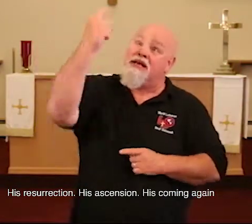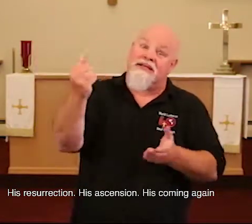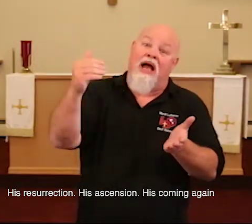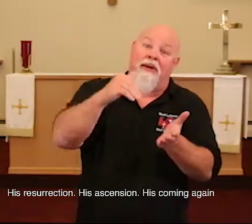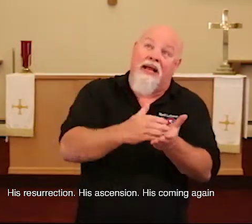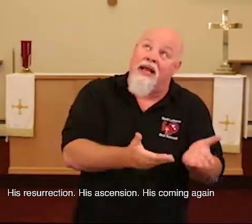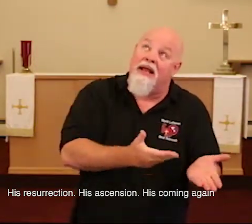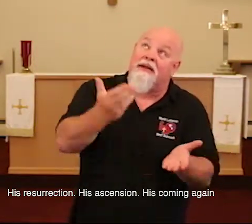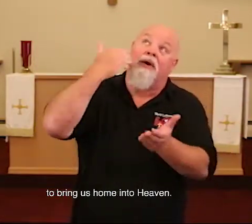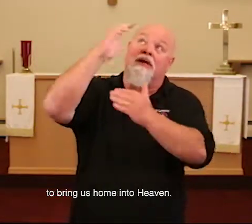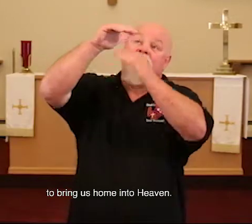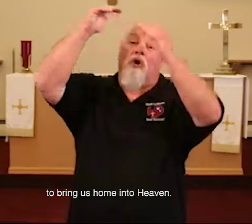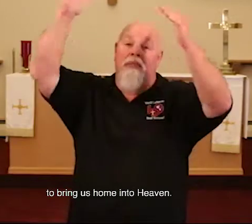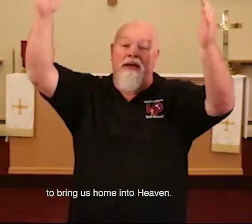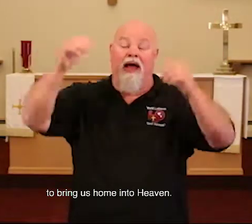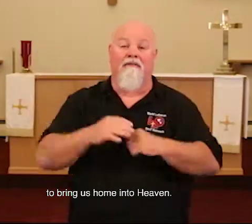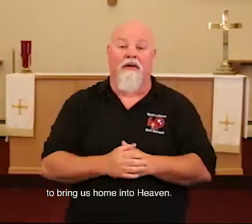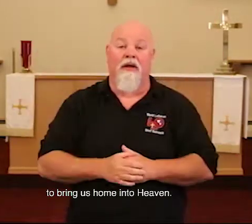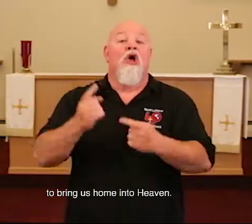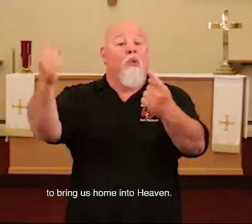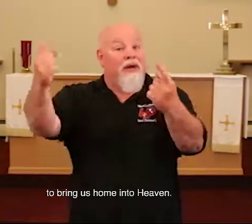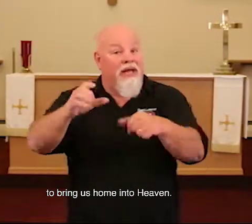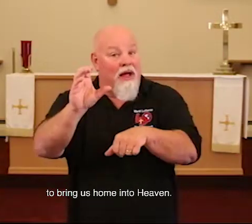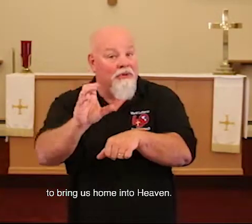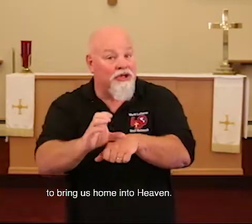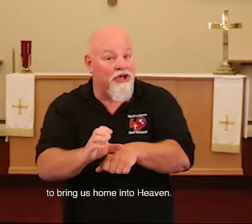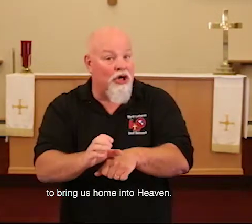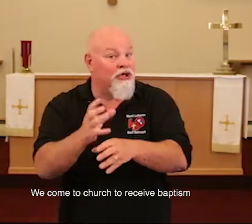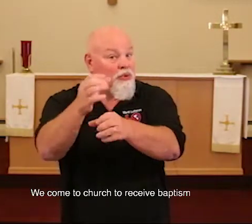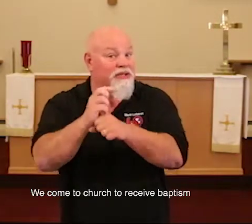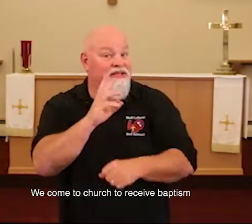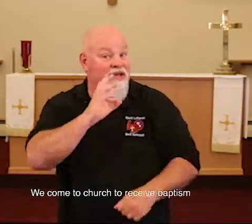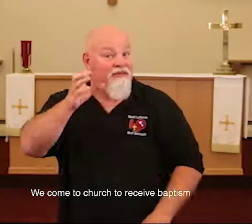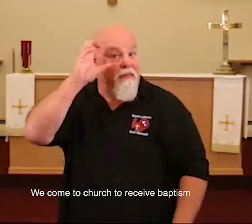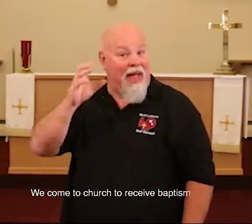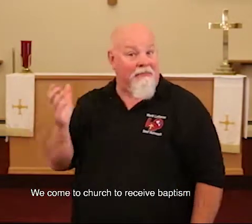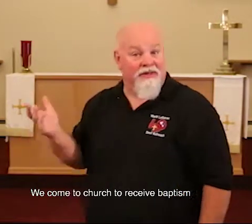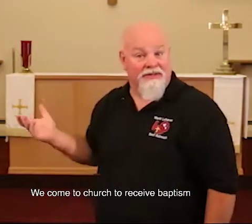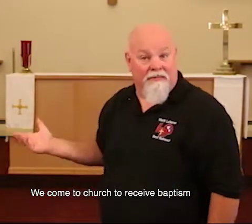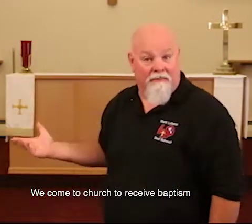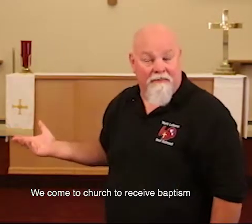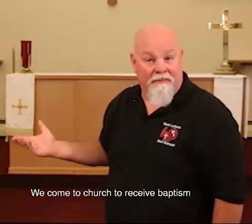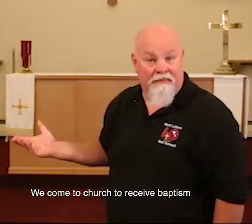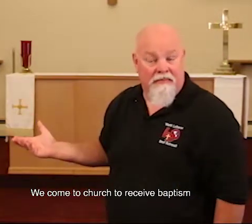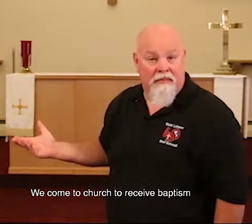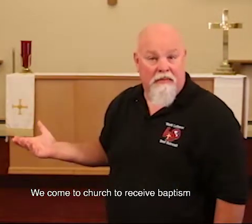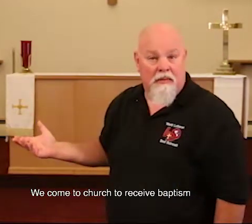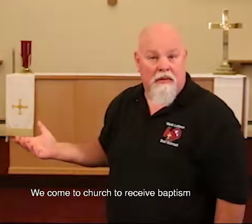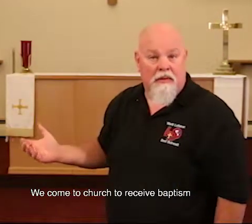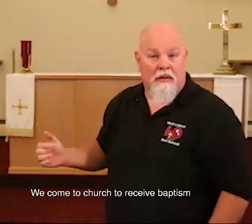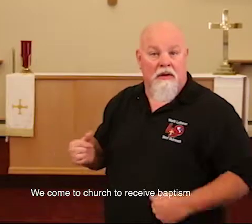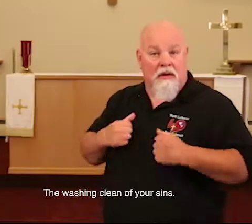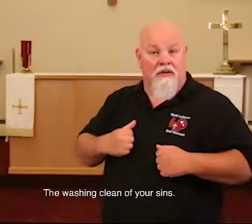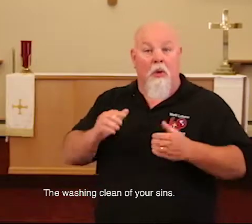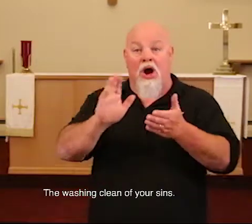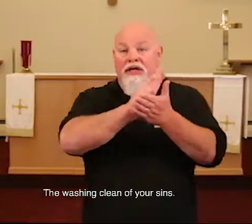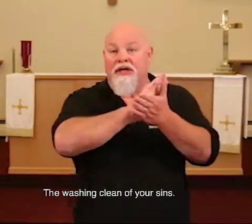His coming again to bring us home into heaven. We come to church to receive baptism. The washing